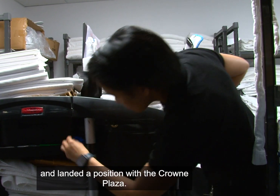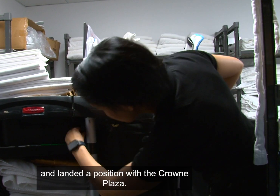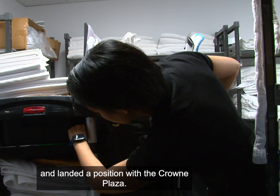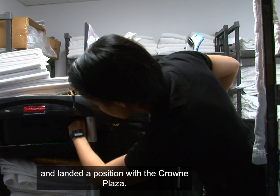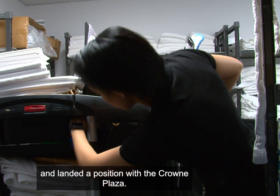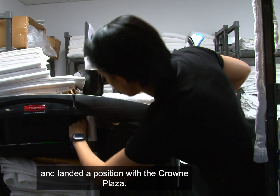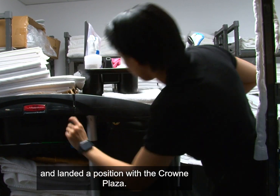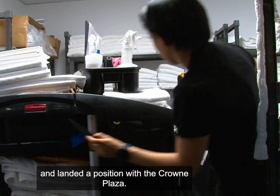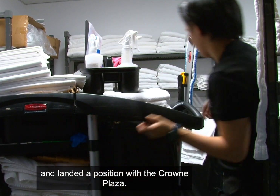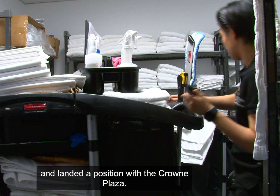position with the Crowne Plaza.